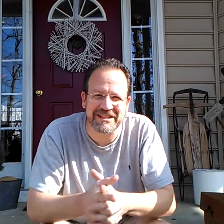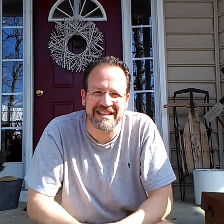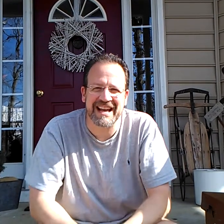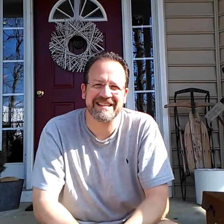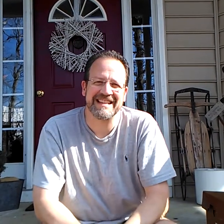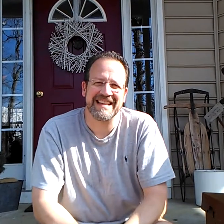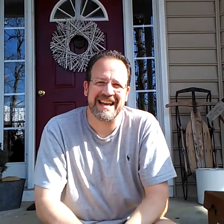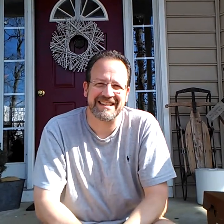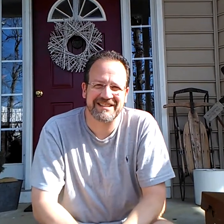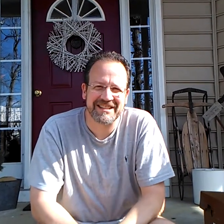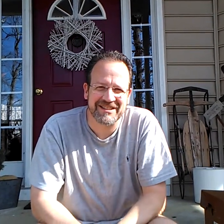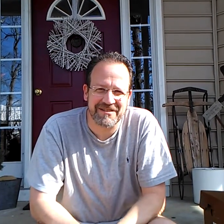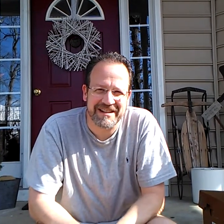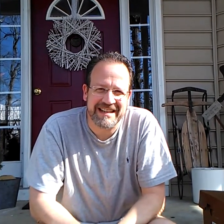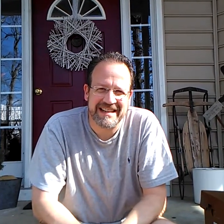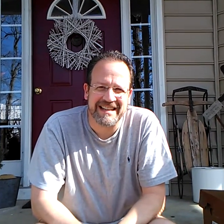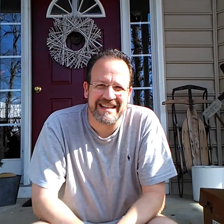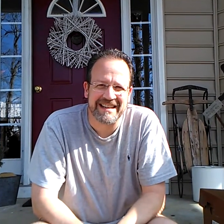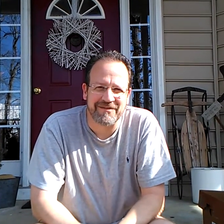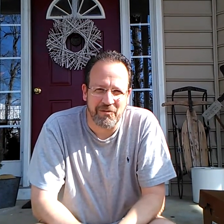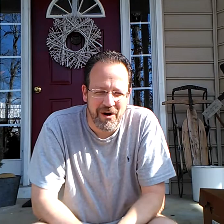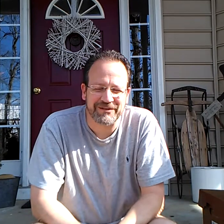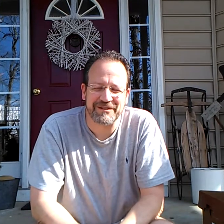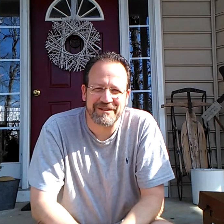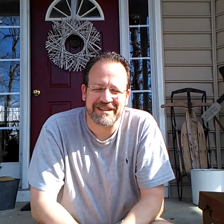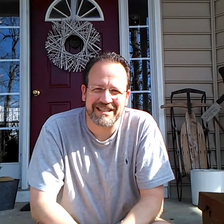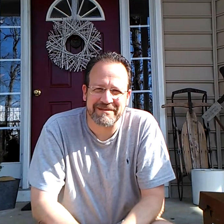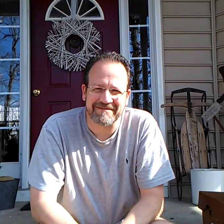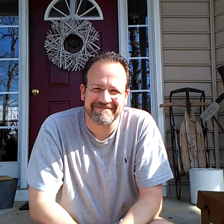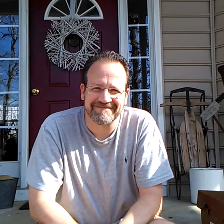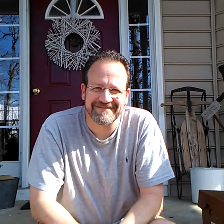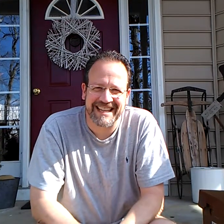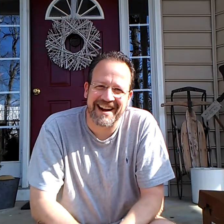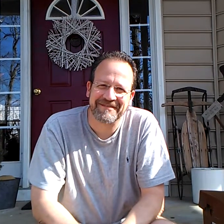Wednesday night at 6.30 for Walk Through the New Testament. Take care. care.